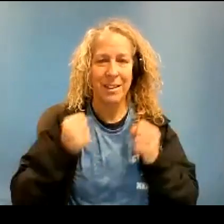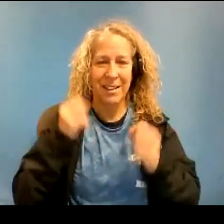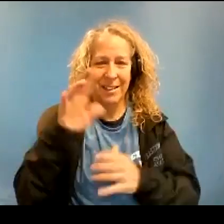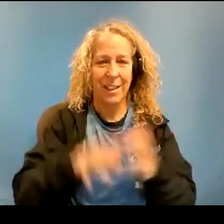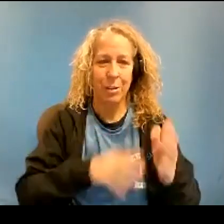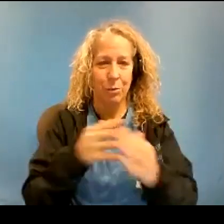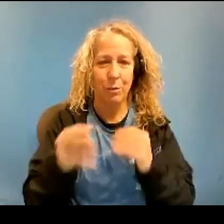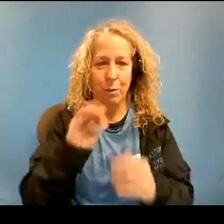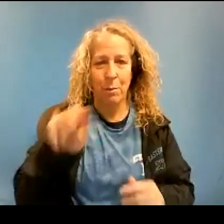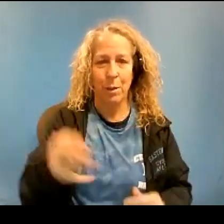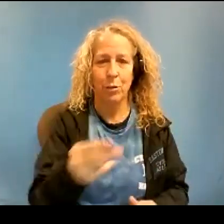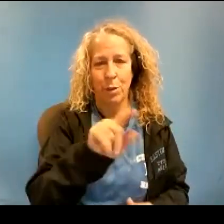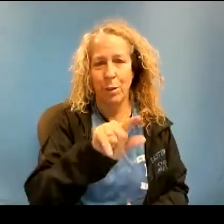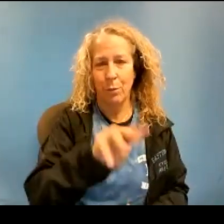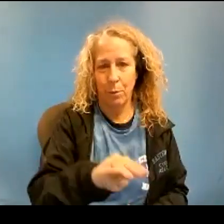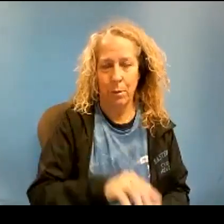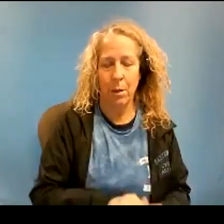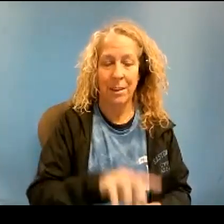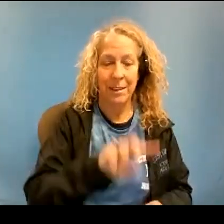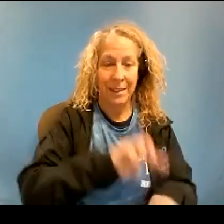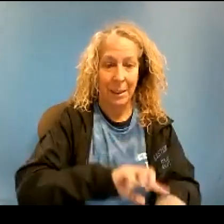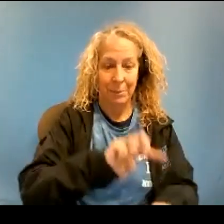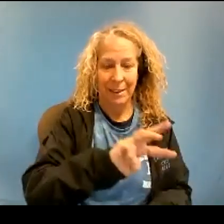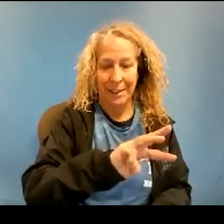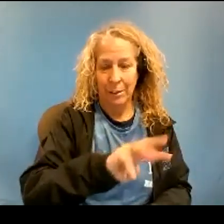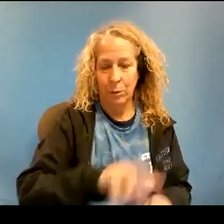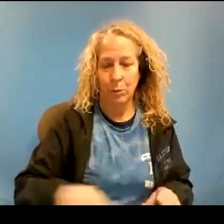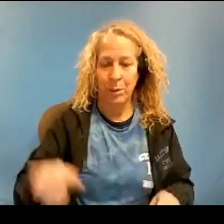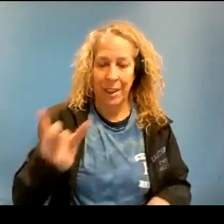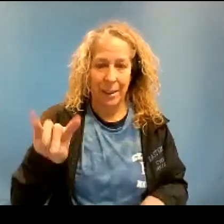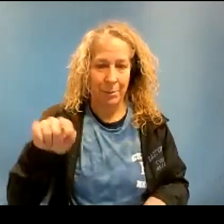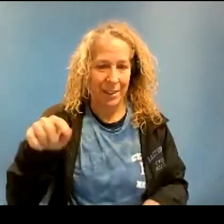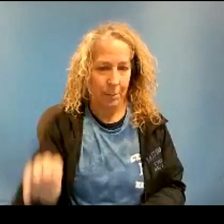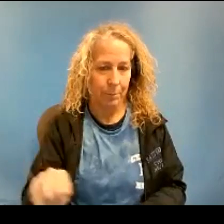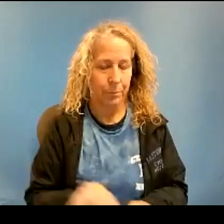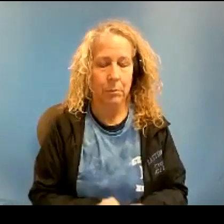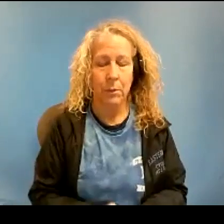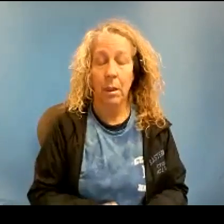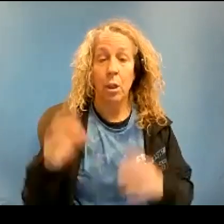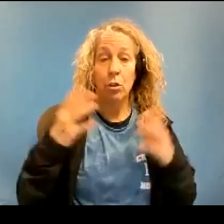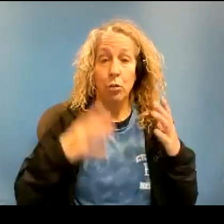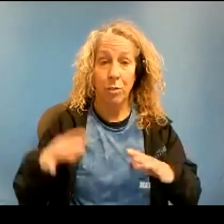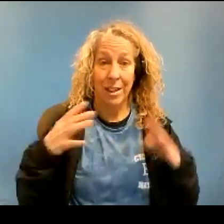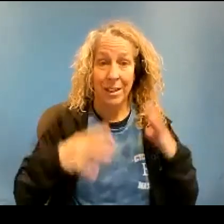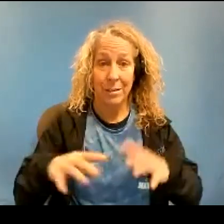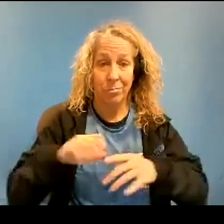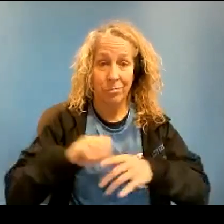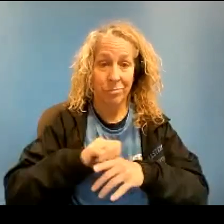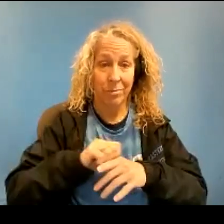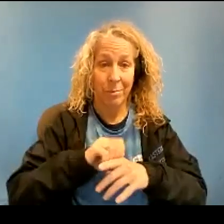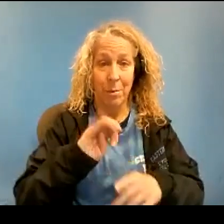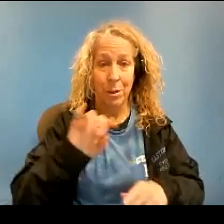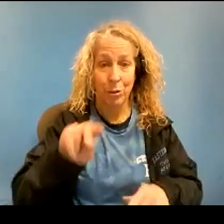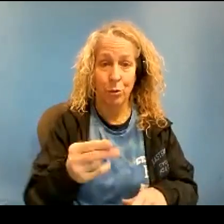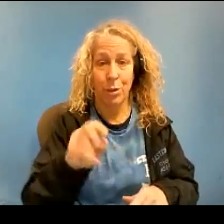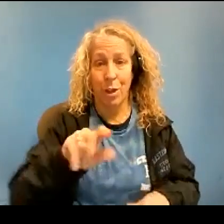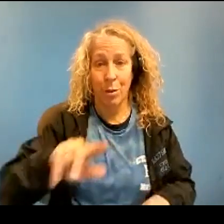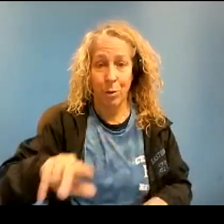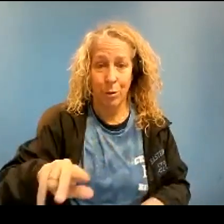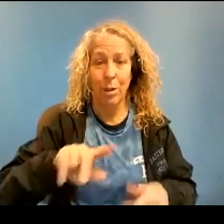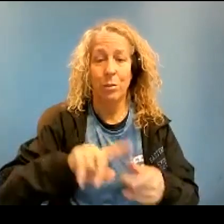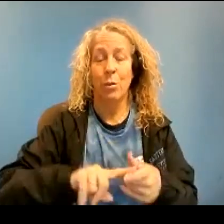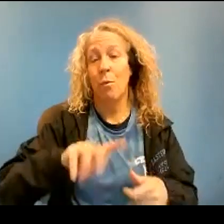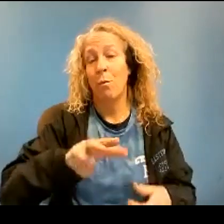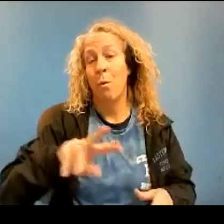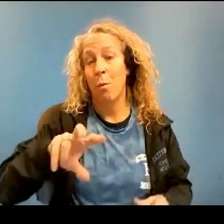March 24th from 6 p.m. to 8 p.m. Dress rehearsals will be on March 23rd from 2.30 p.m. to